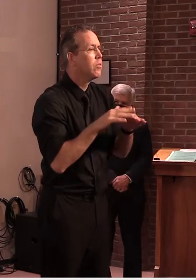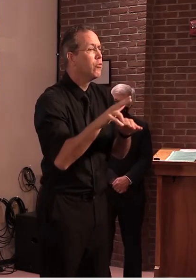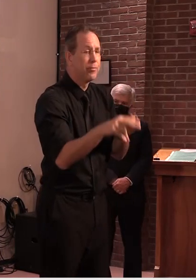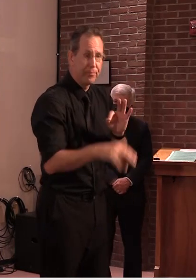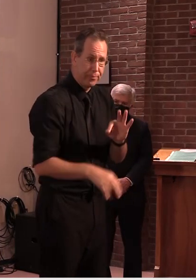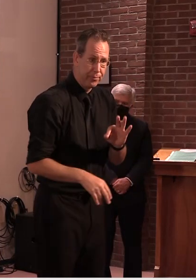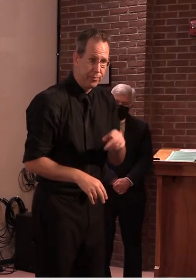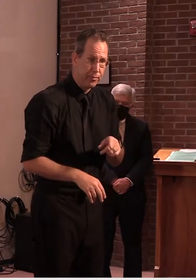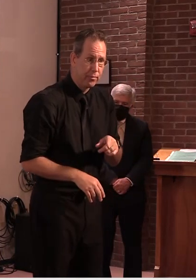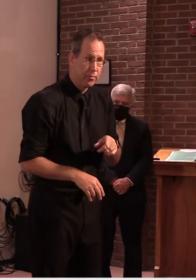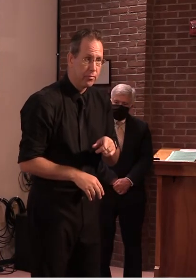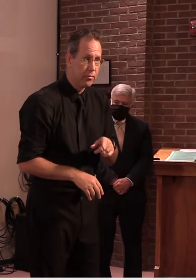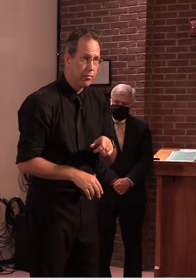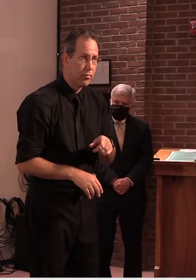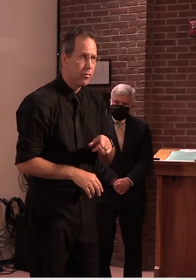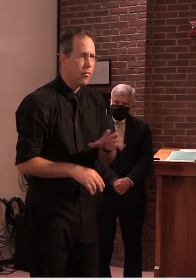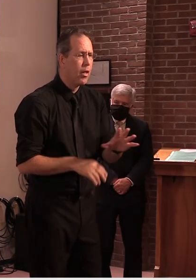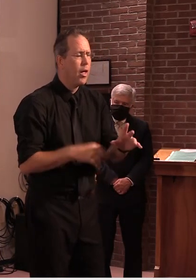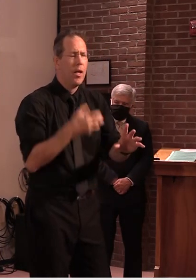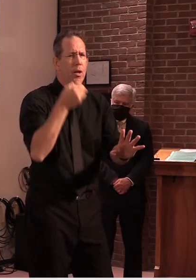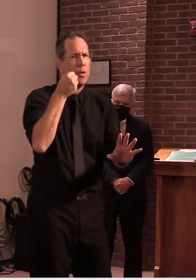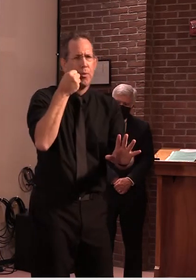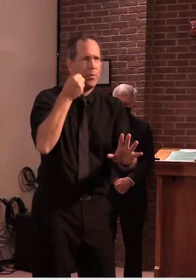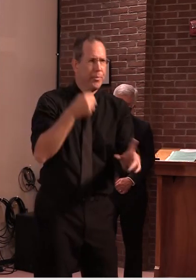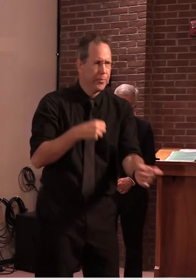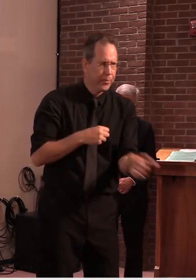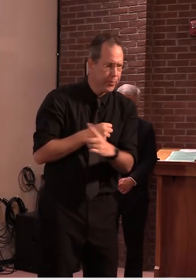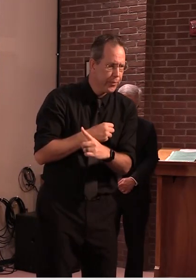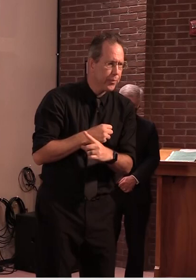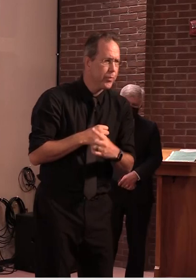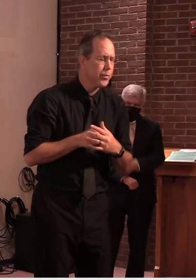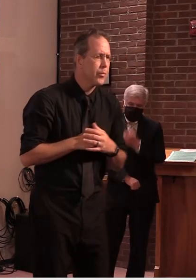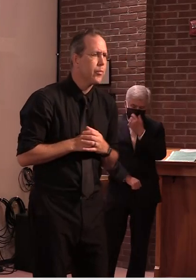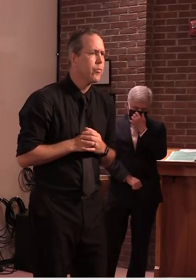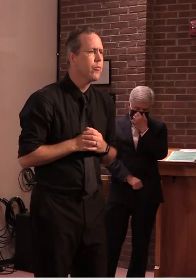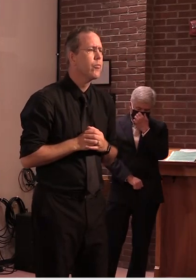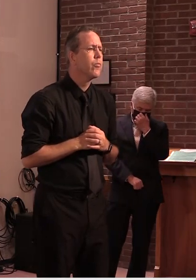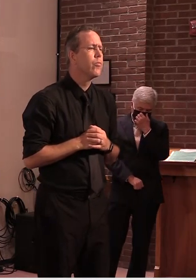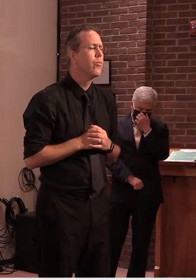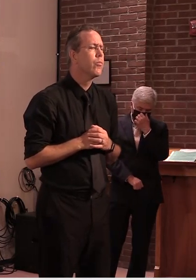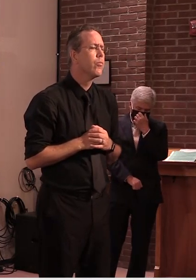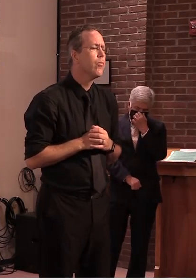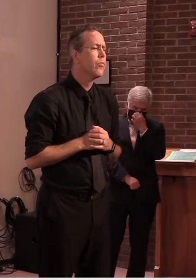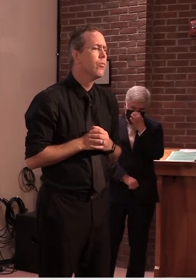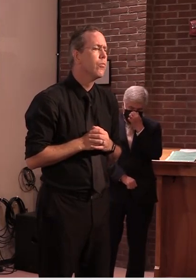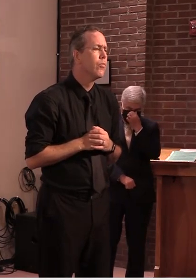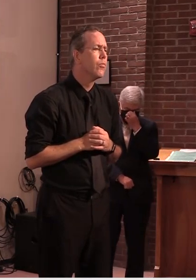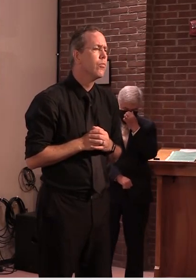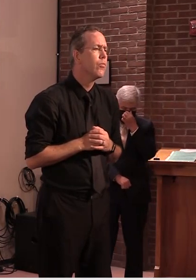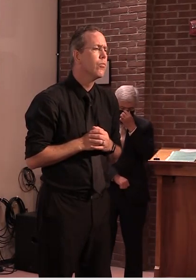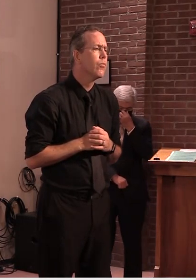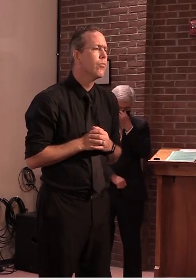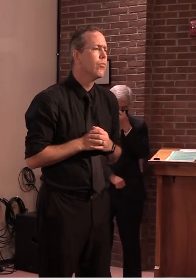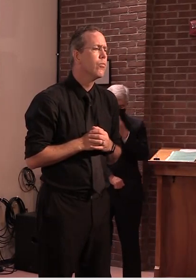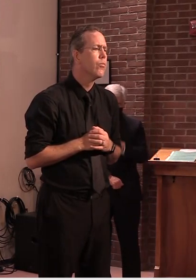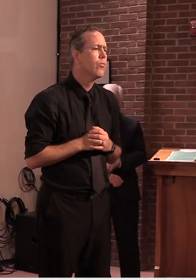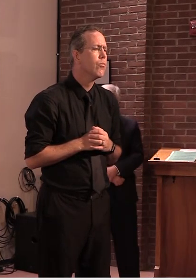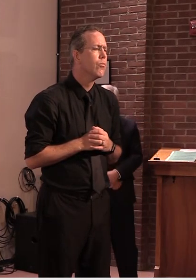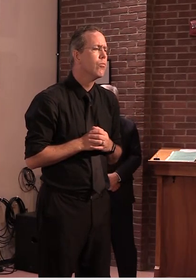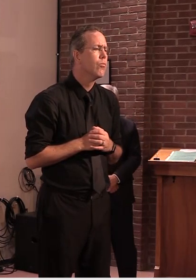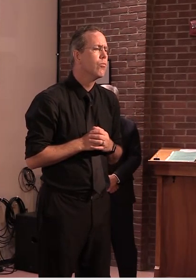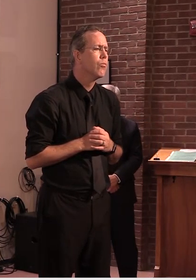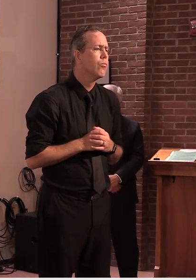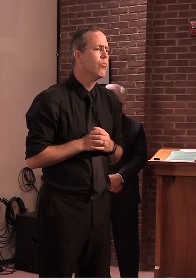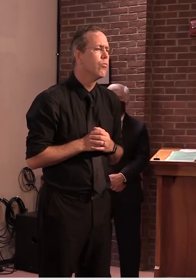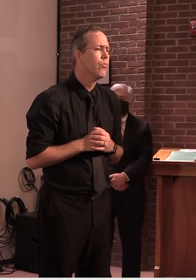okay and i guess uh as a follow-up on that so it we would need all of the all the schools to